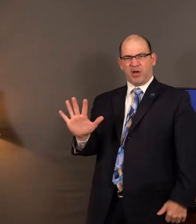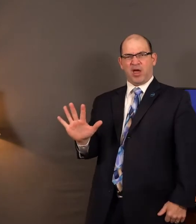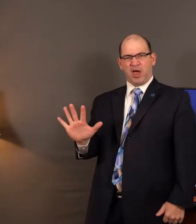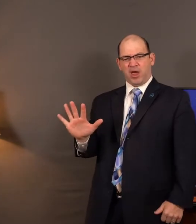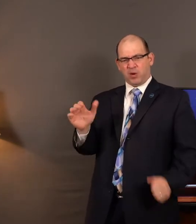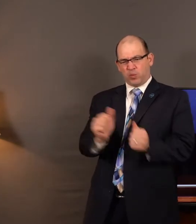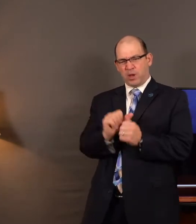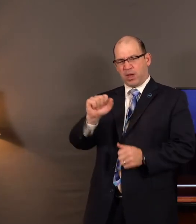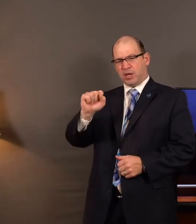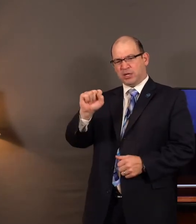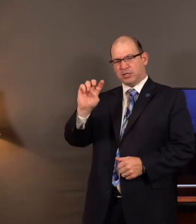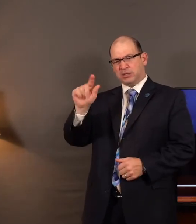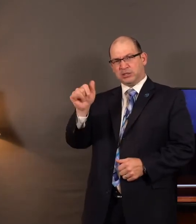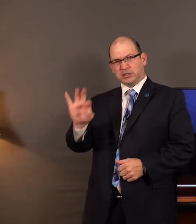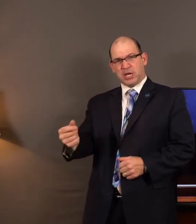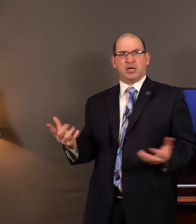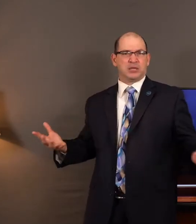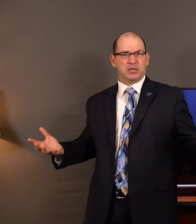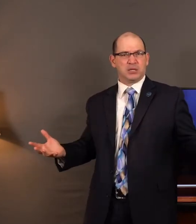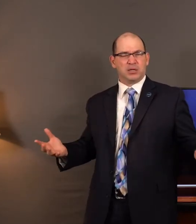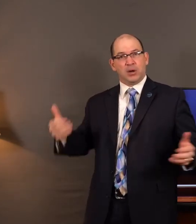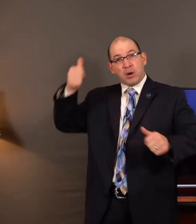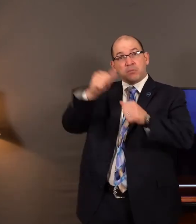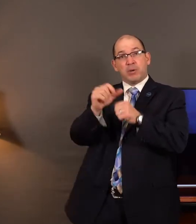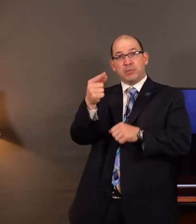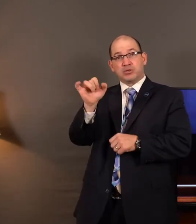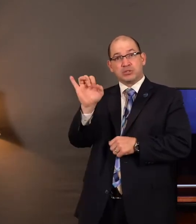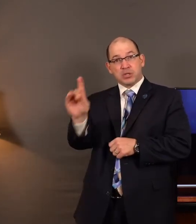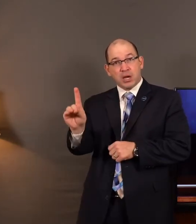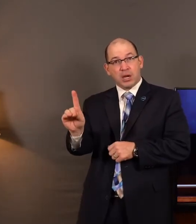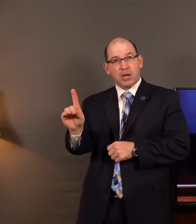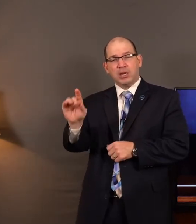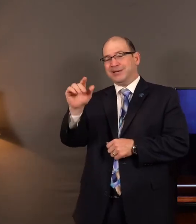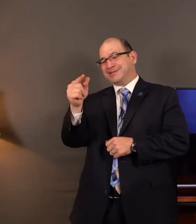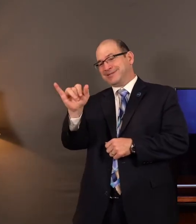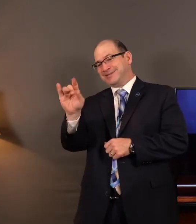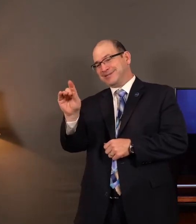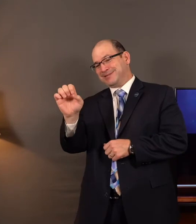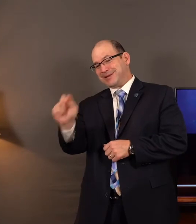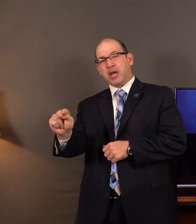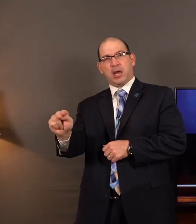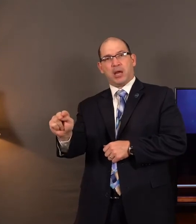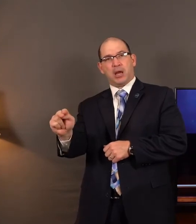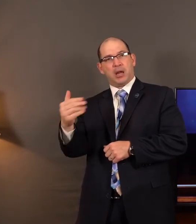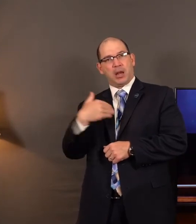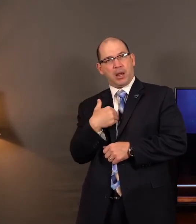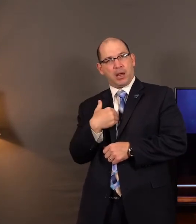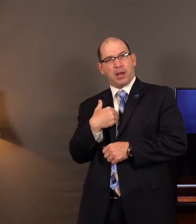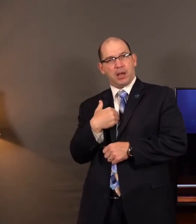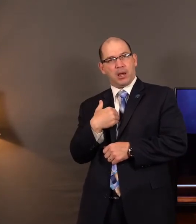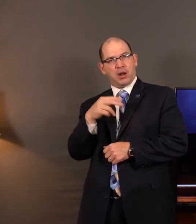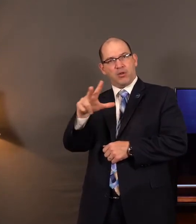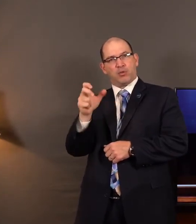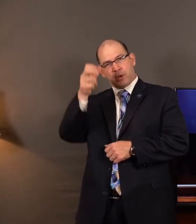Well, we're just down to 300 men. But they all had God. And that was all they needed. But for some, it's not